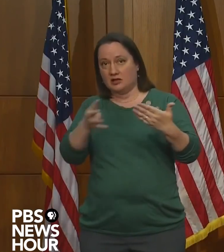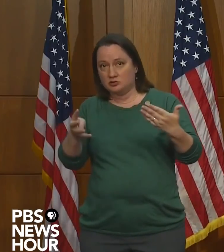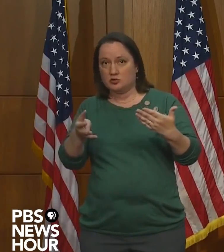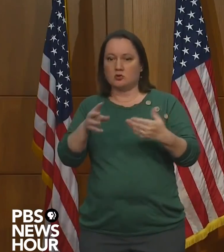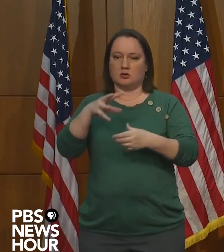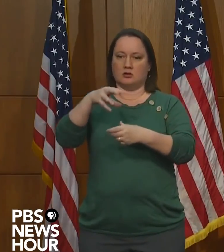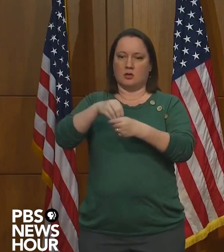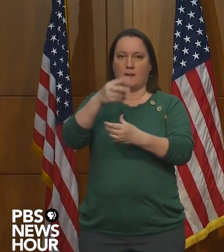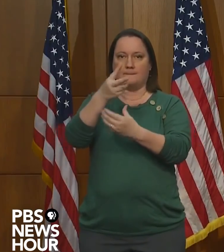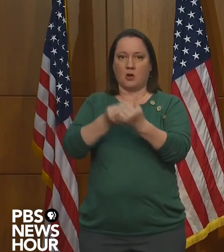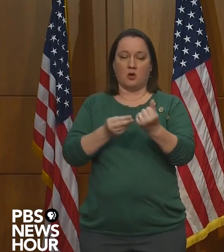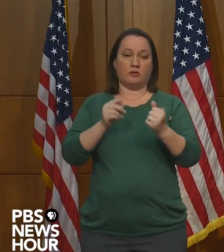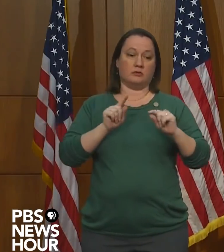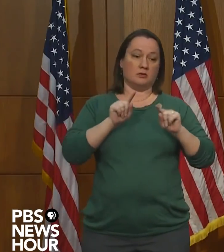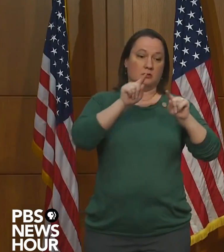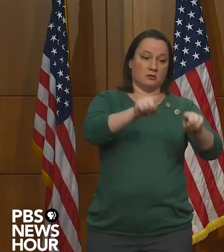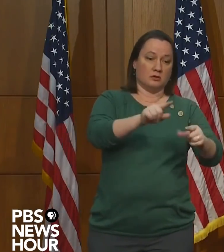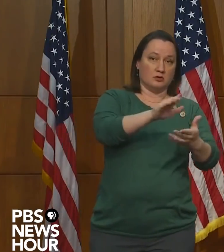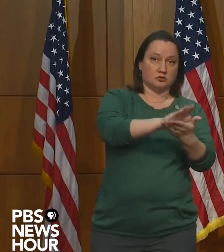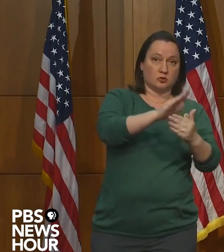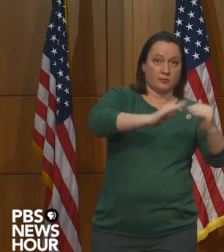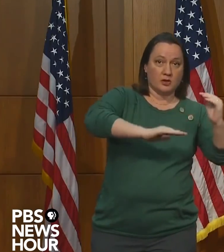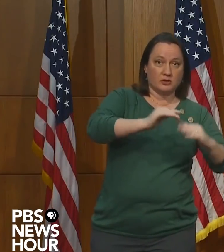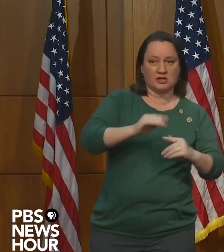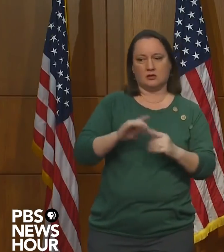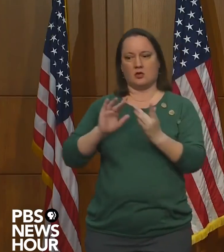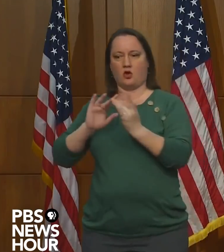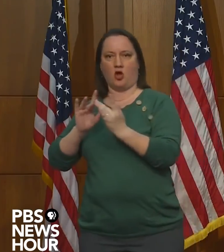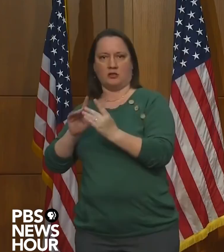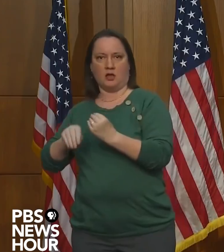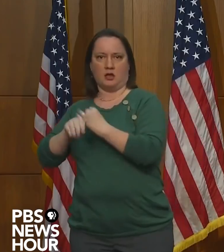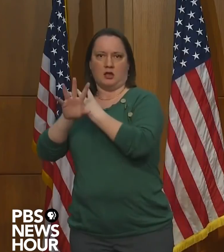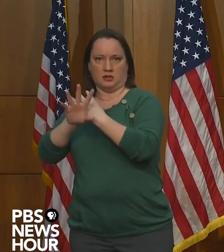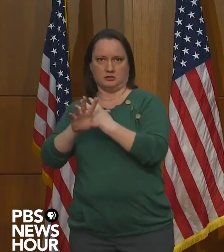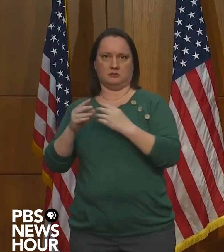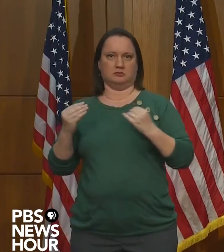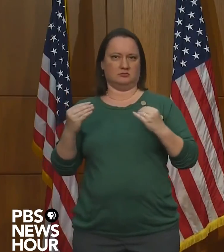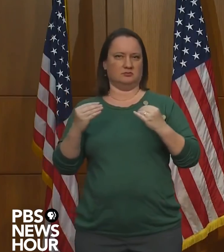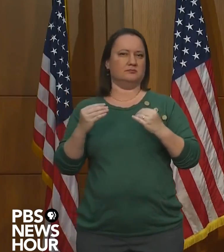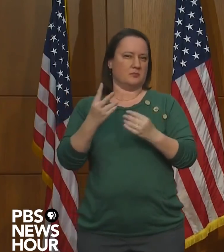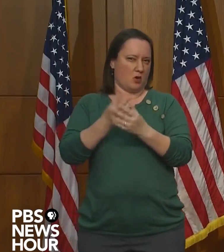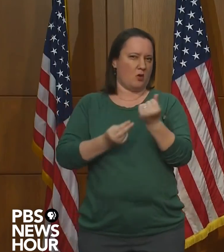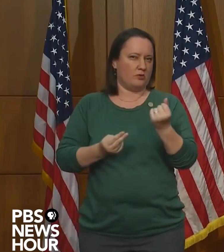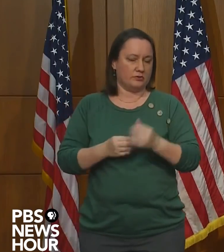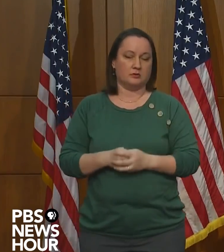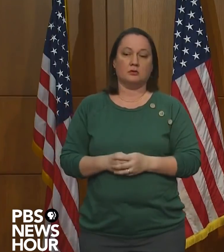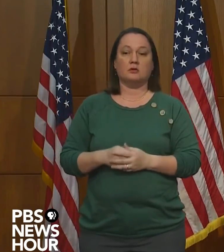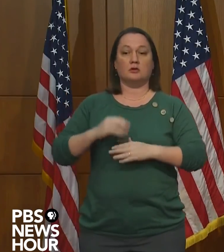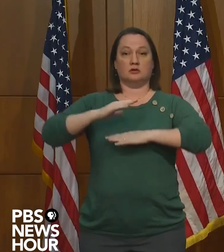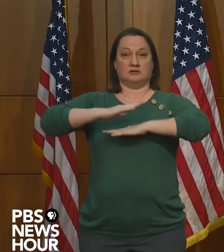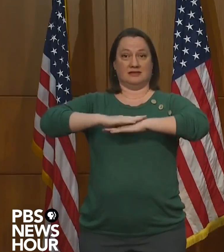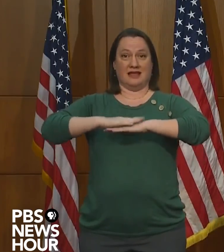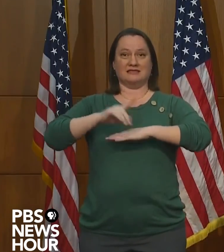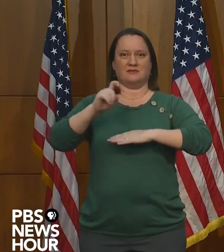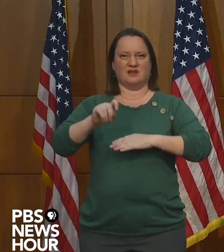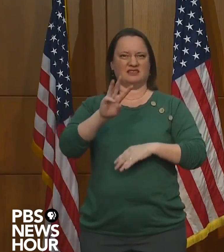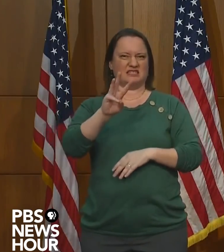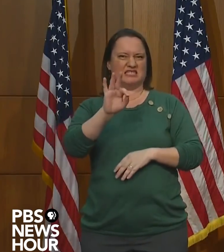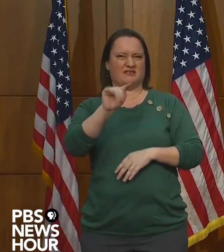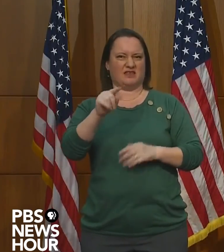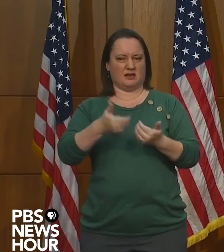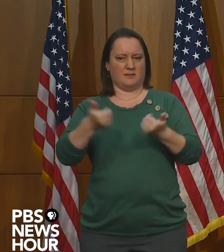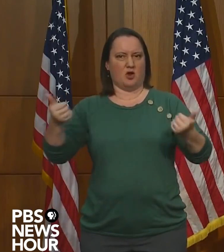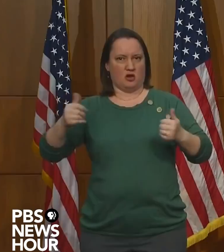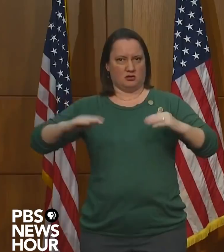We'll expect schools to have six feet between desks and workstations. There will be restrictions on